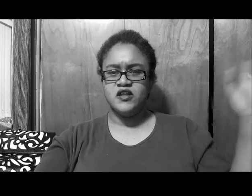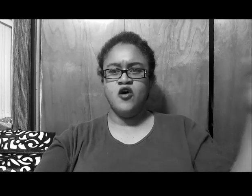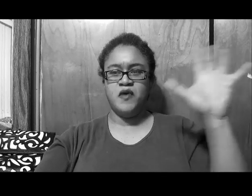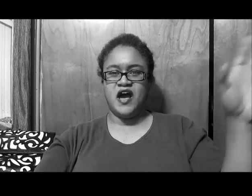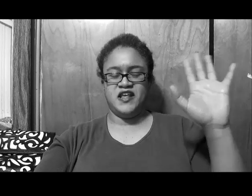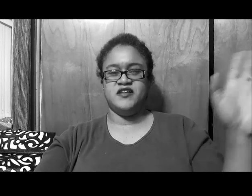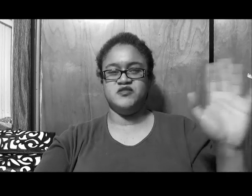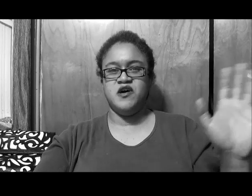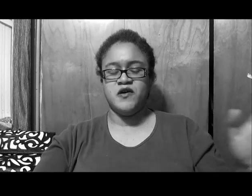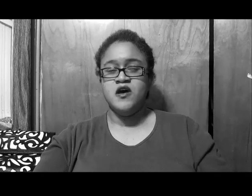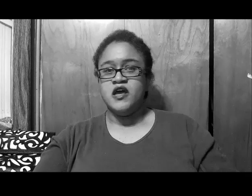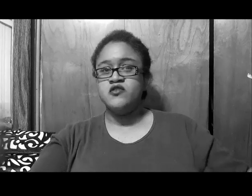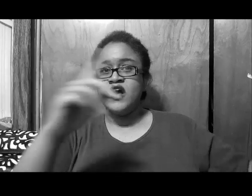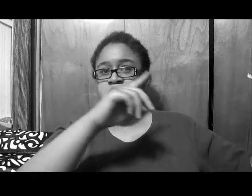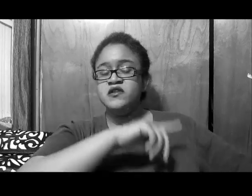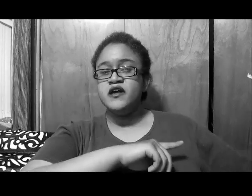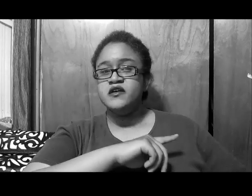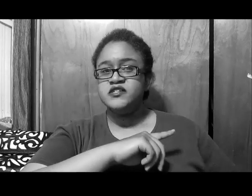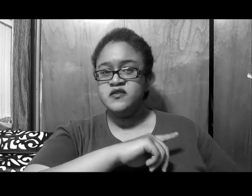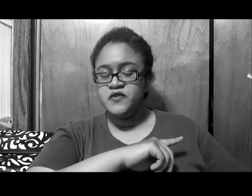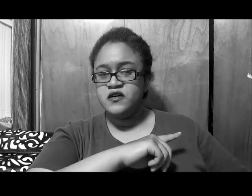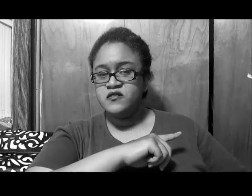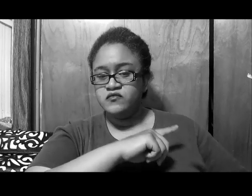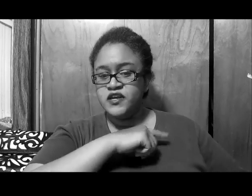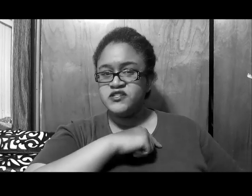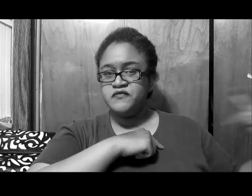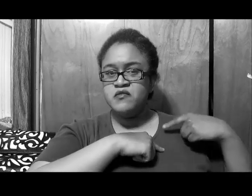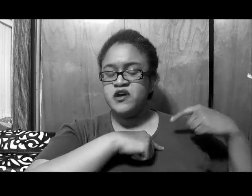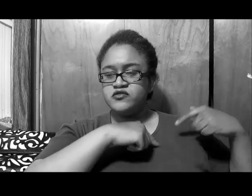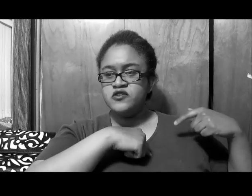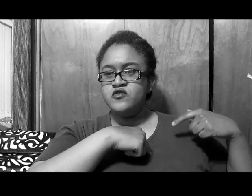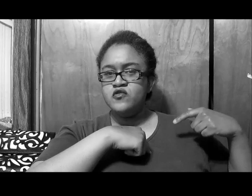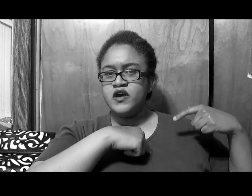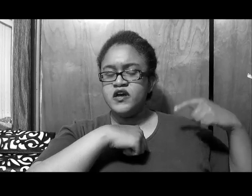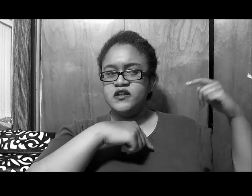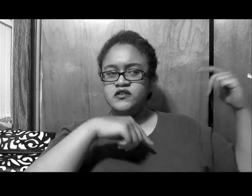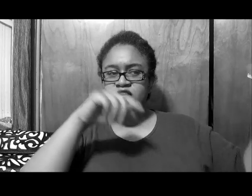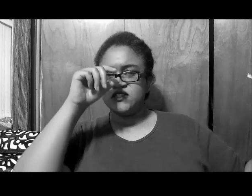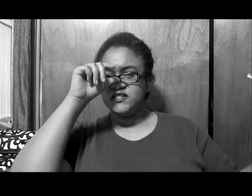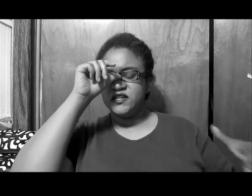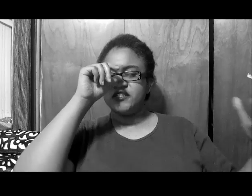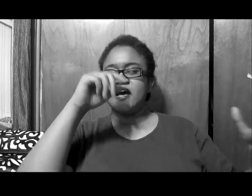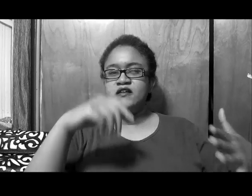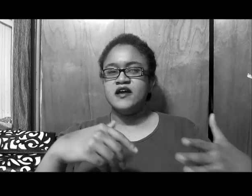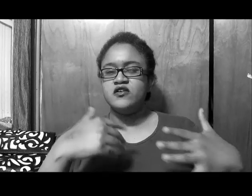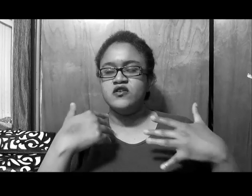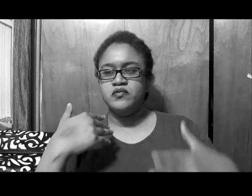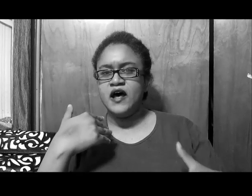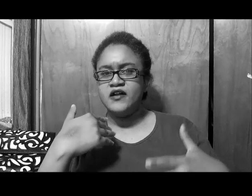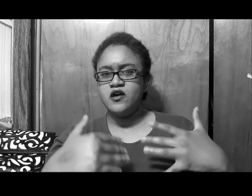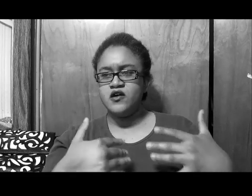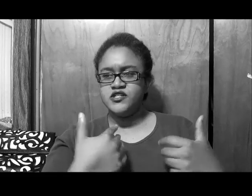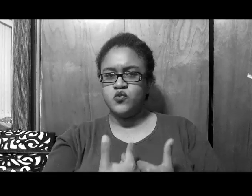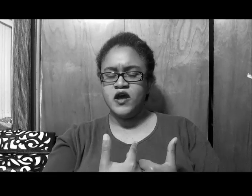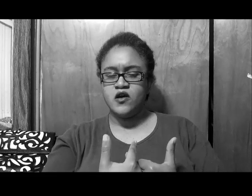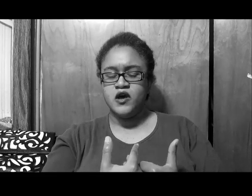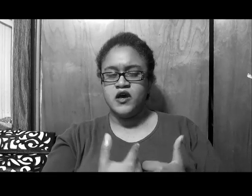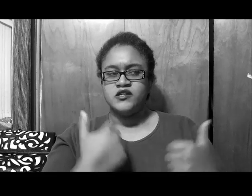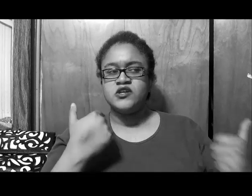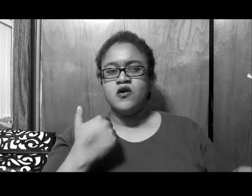nobody in this motherfucker, and you got to admit, like, Cynthia is a female, too, and that's, that's kind of, like, could apply to her, as well, so,